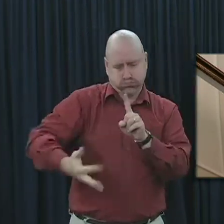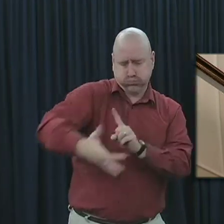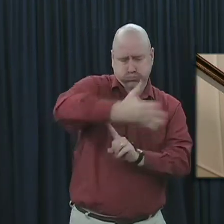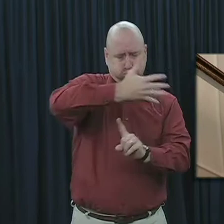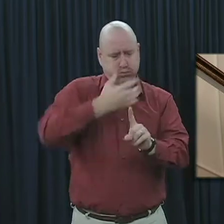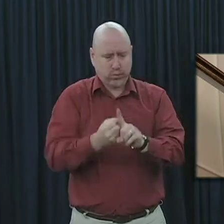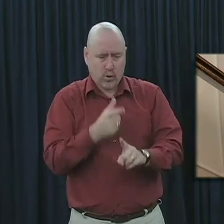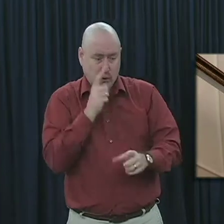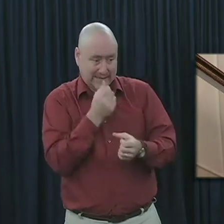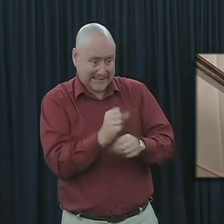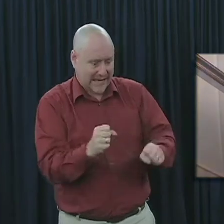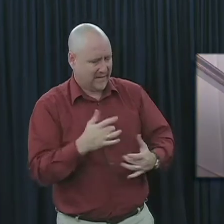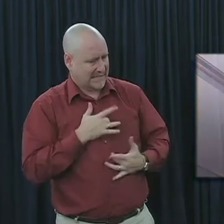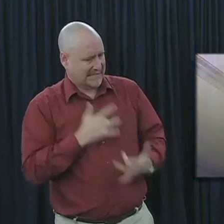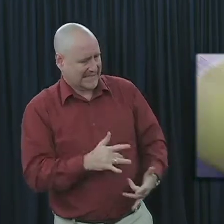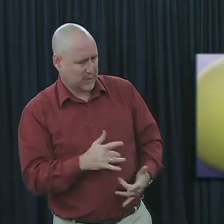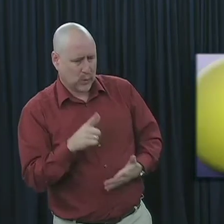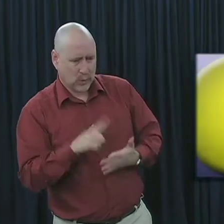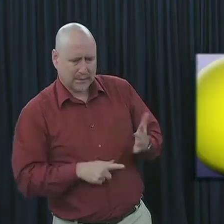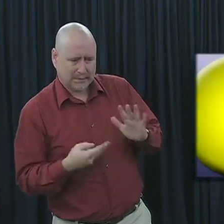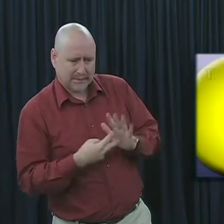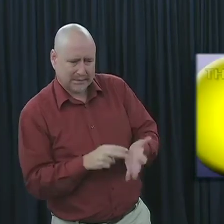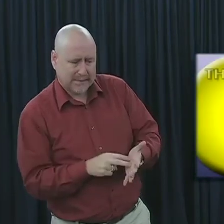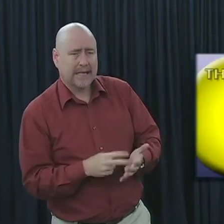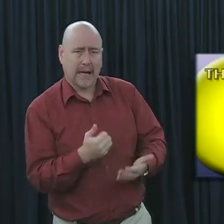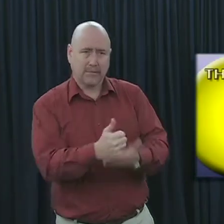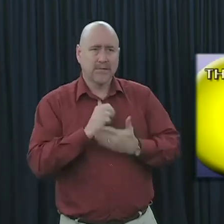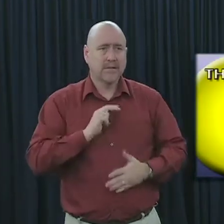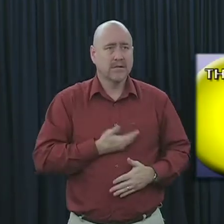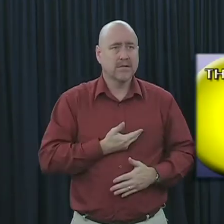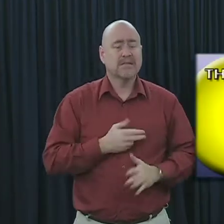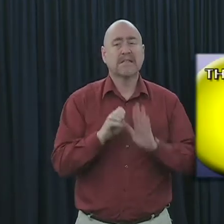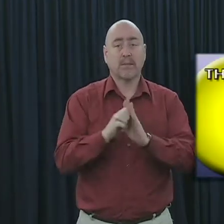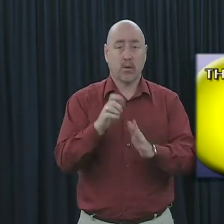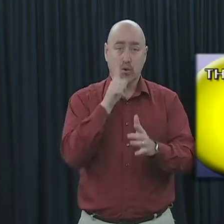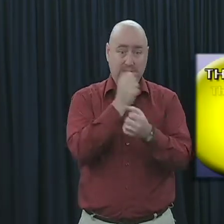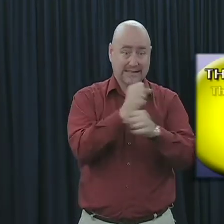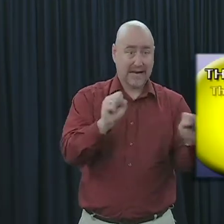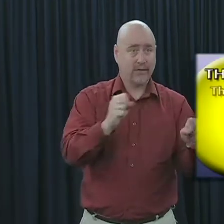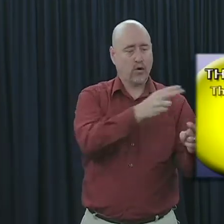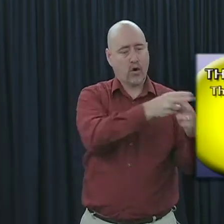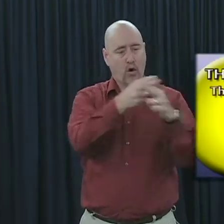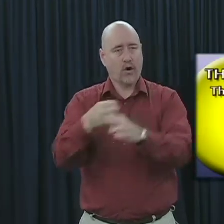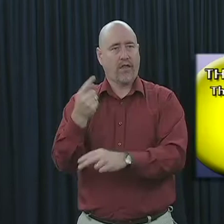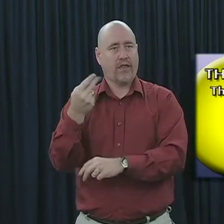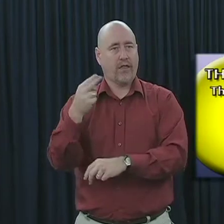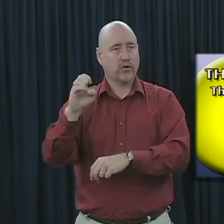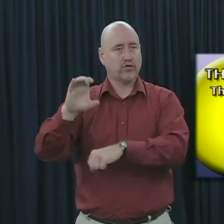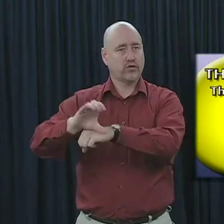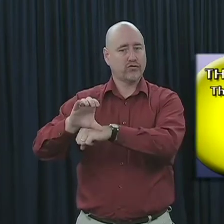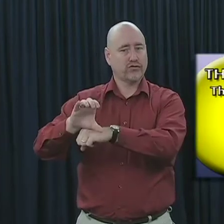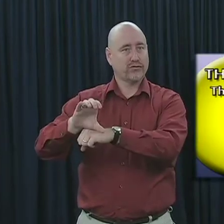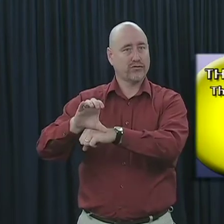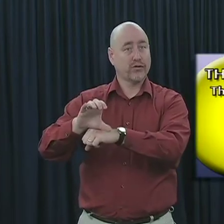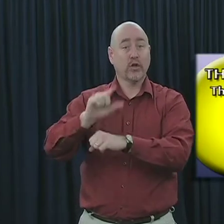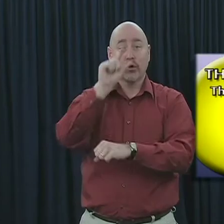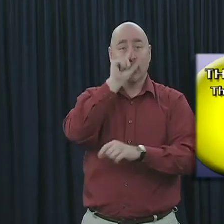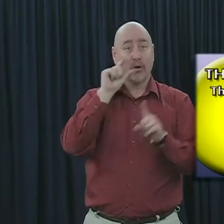these saved people, the church. For example, the saved are known as the church, because, as the Greek word for church